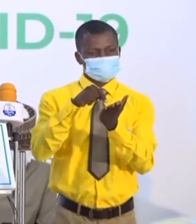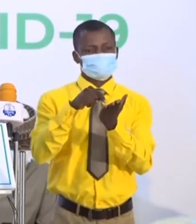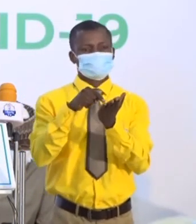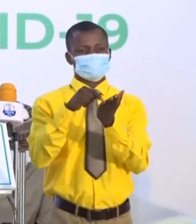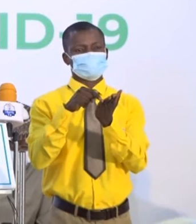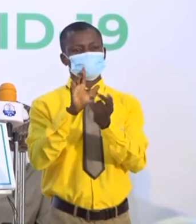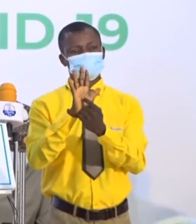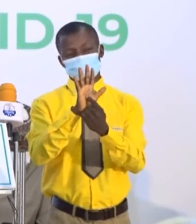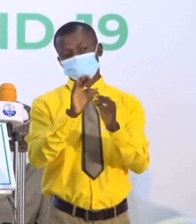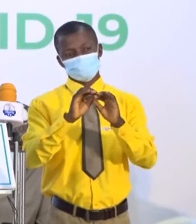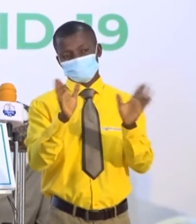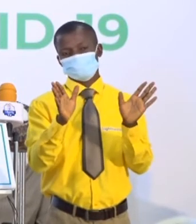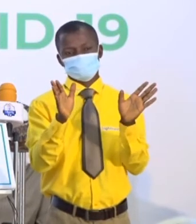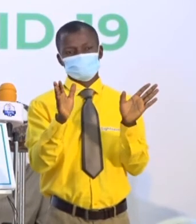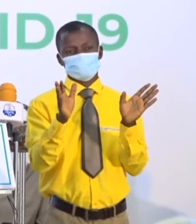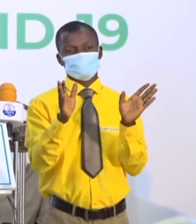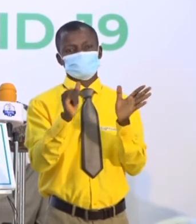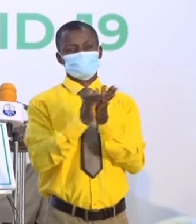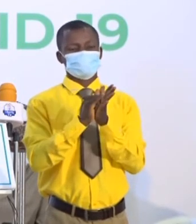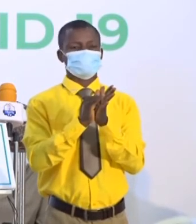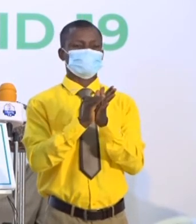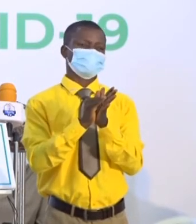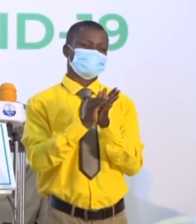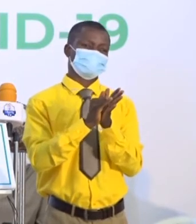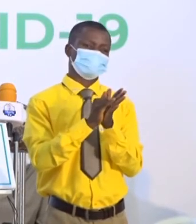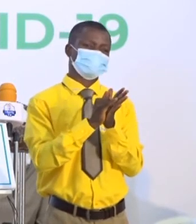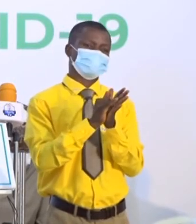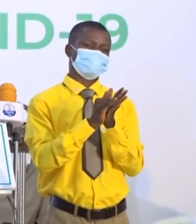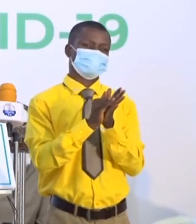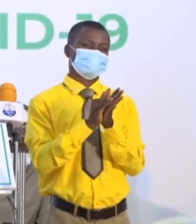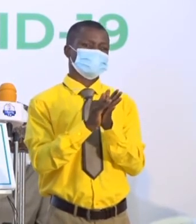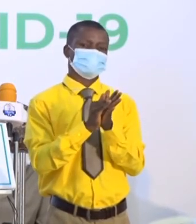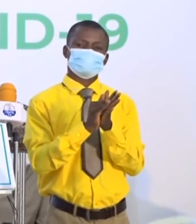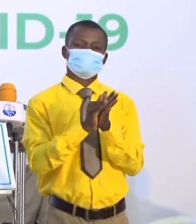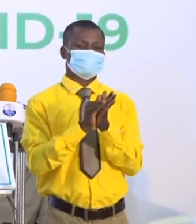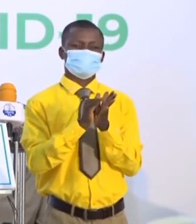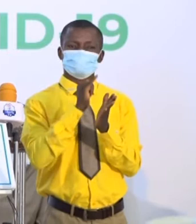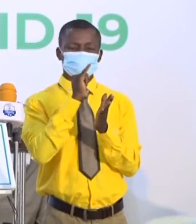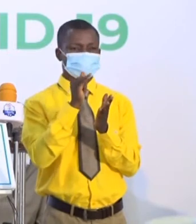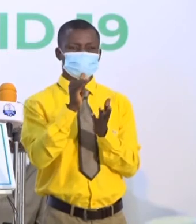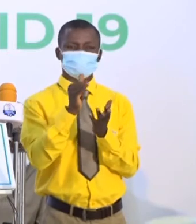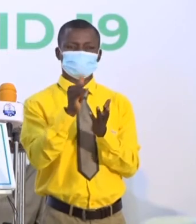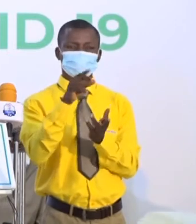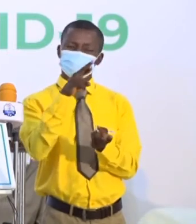they are not as much don't come down with it as much as